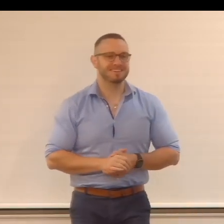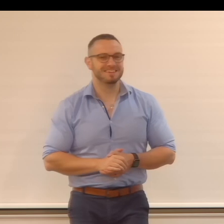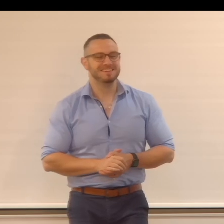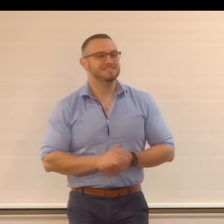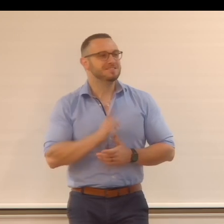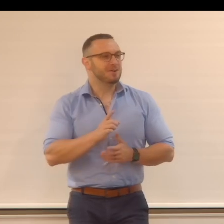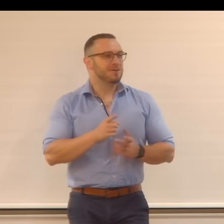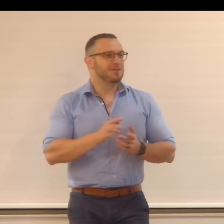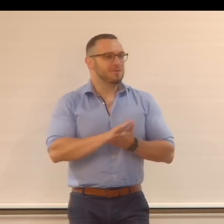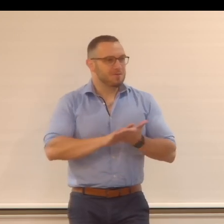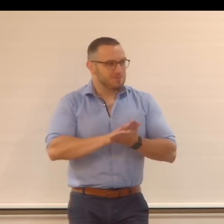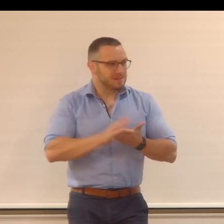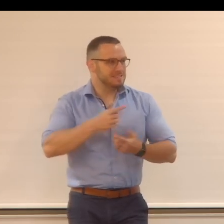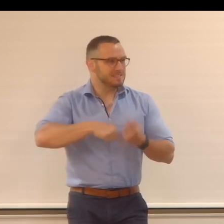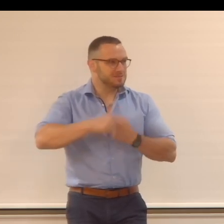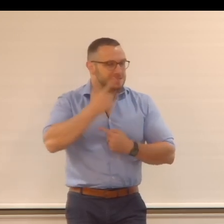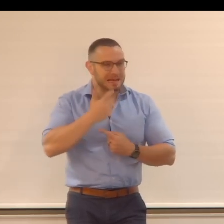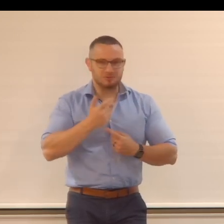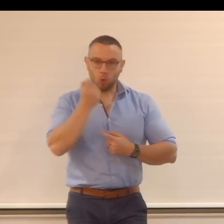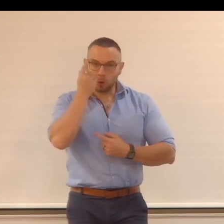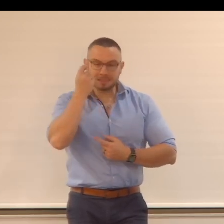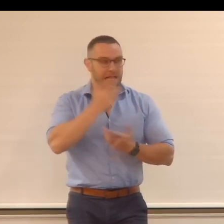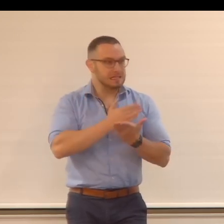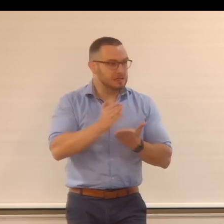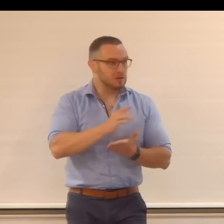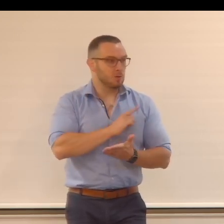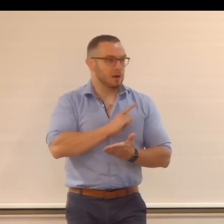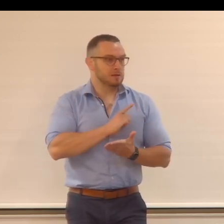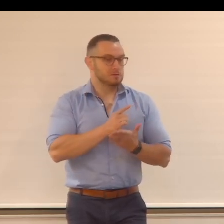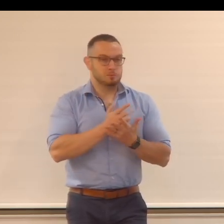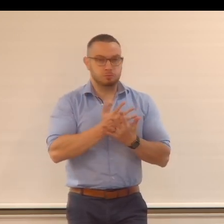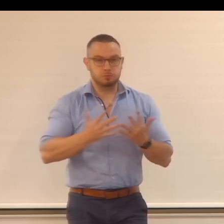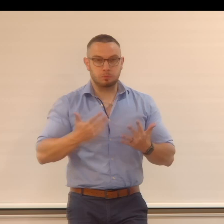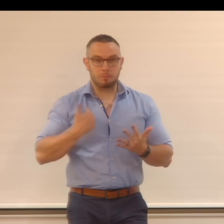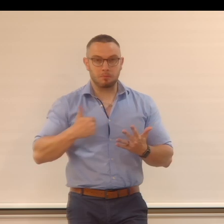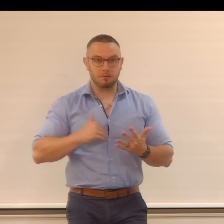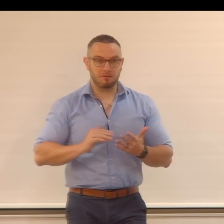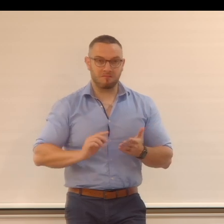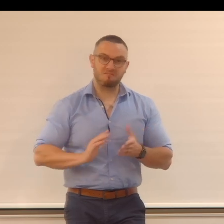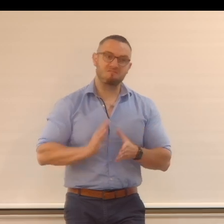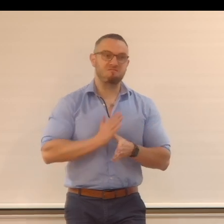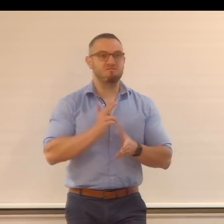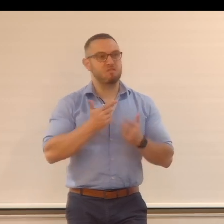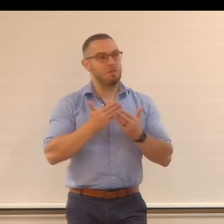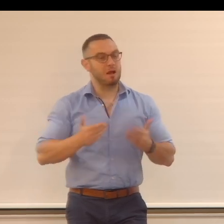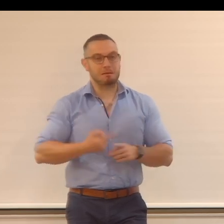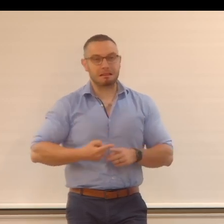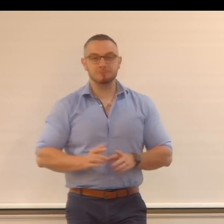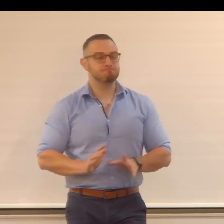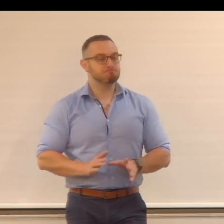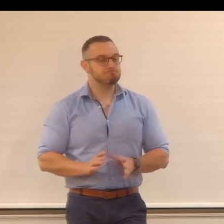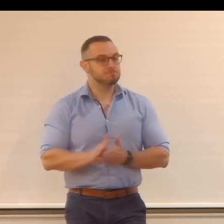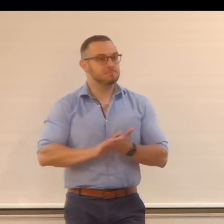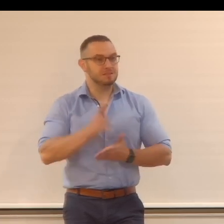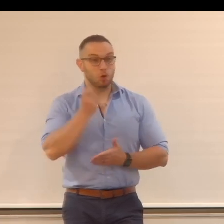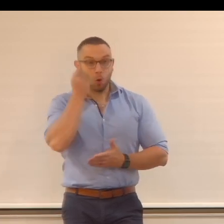And so that everybody can understand you. Obviously, most of us are in native language. It's not English. So make sure that you're understandable and it can